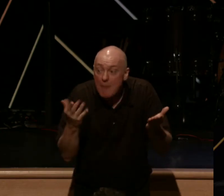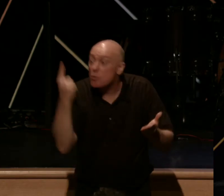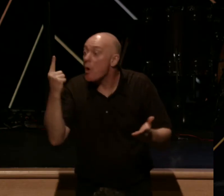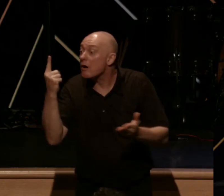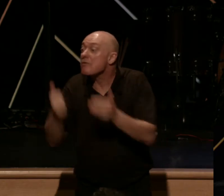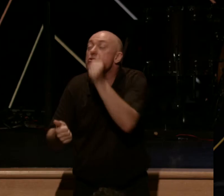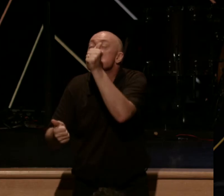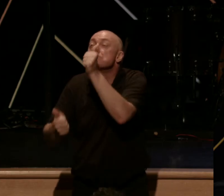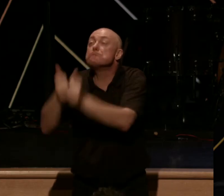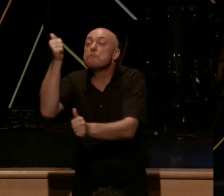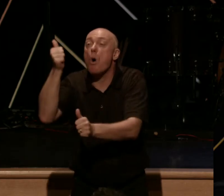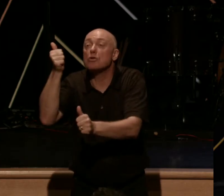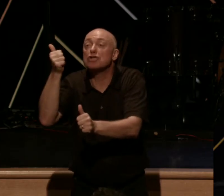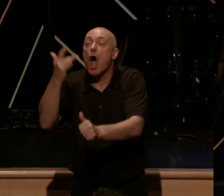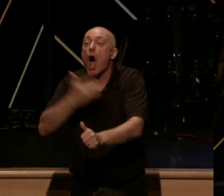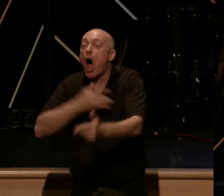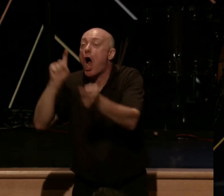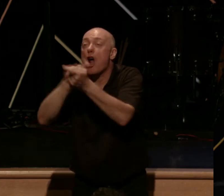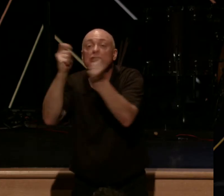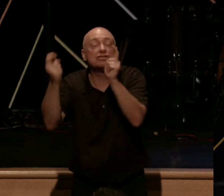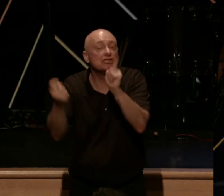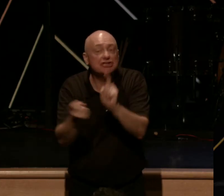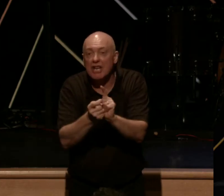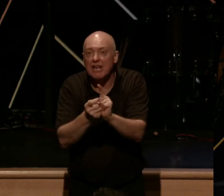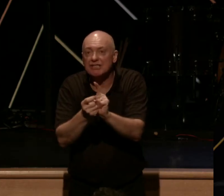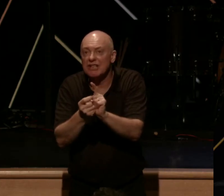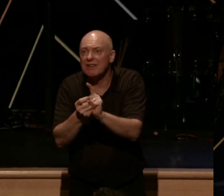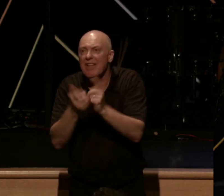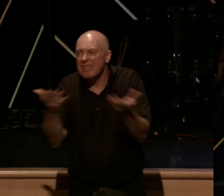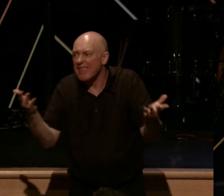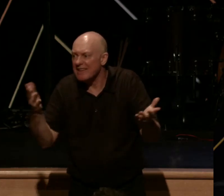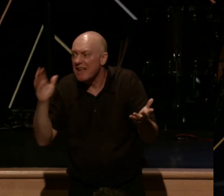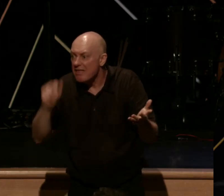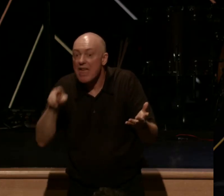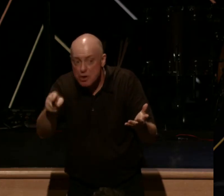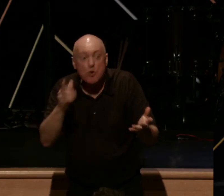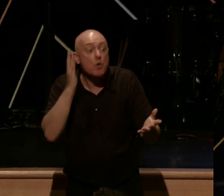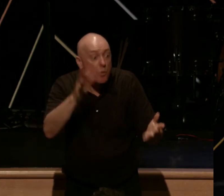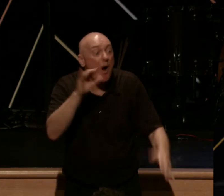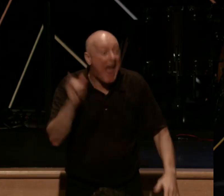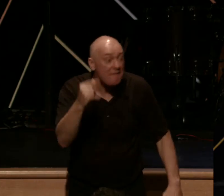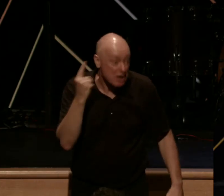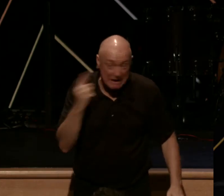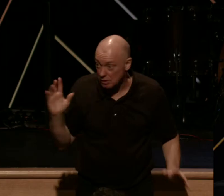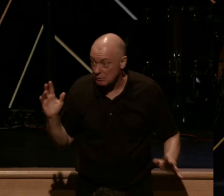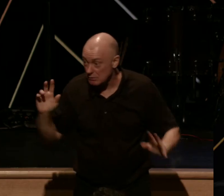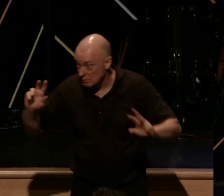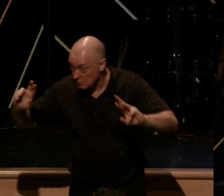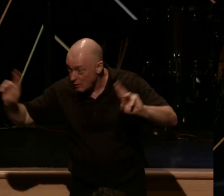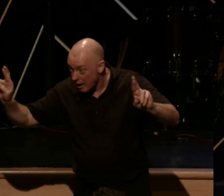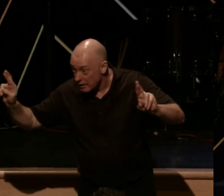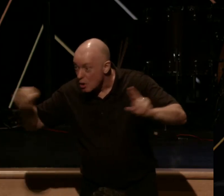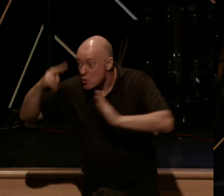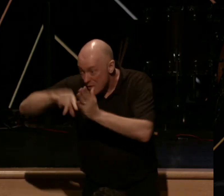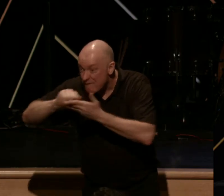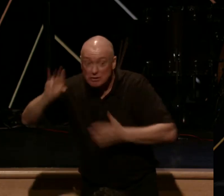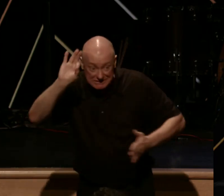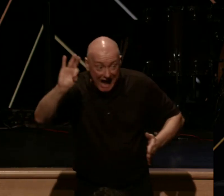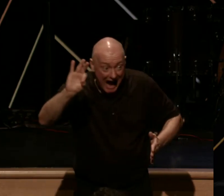most heart-changing and life-altering things that you will ever hear. Look again at verse 9. Look what Jesus